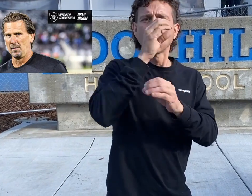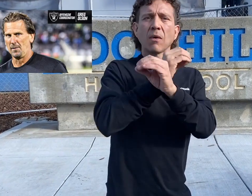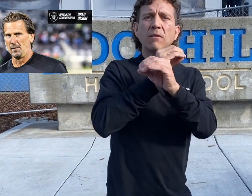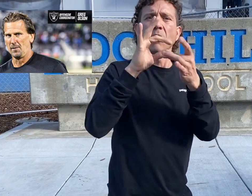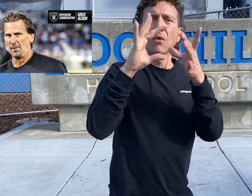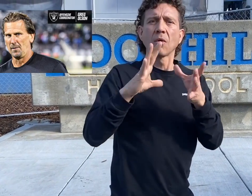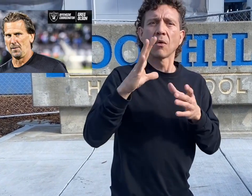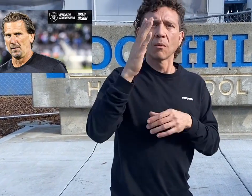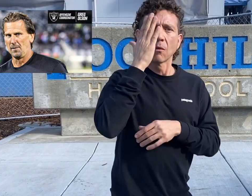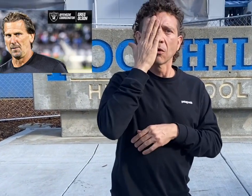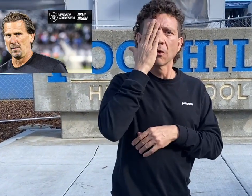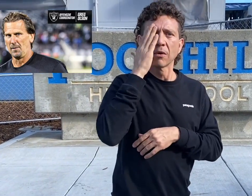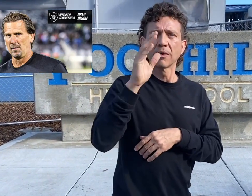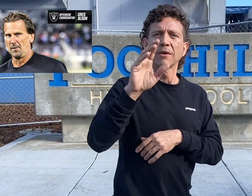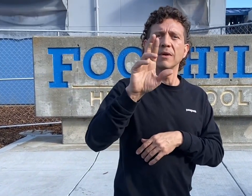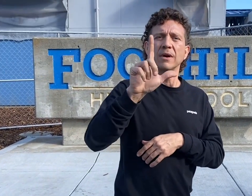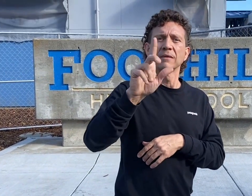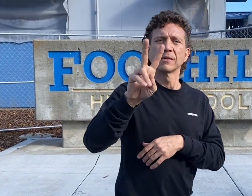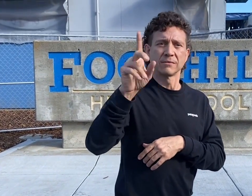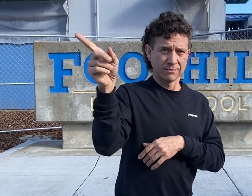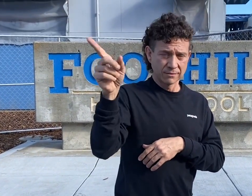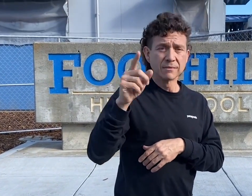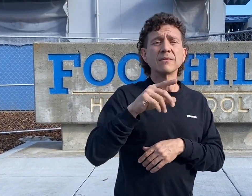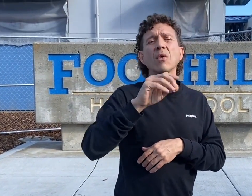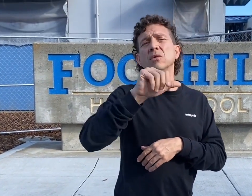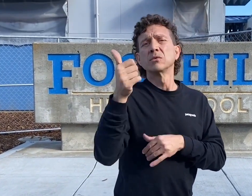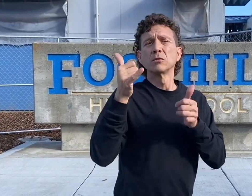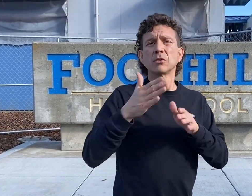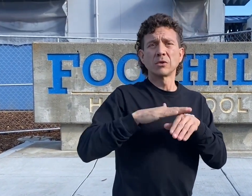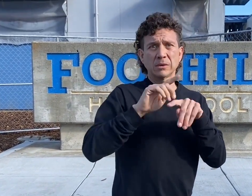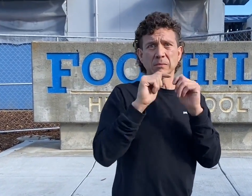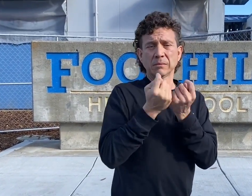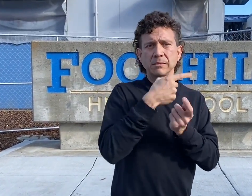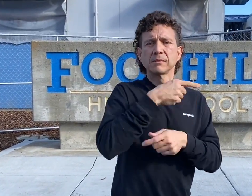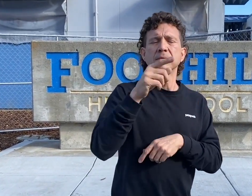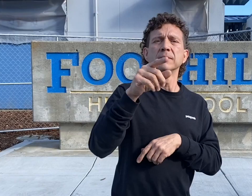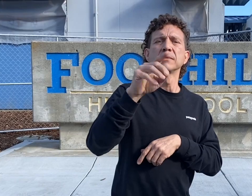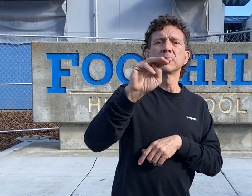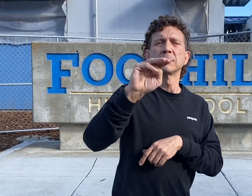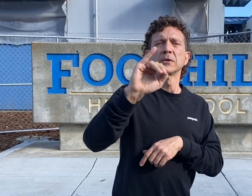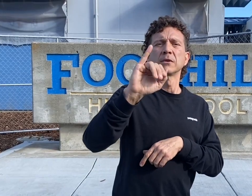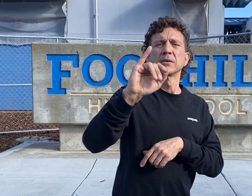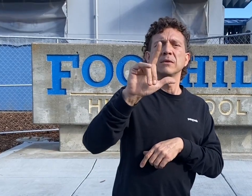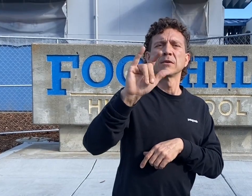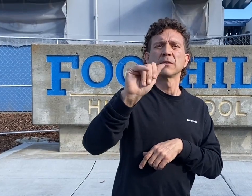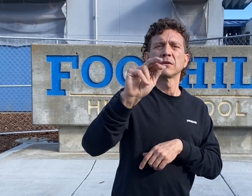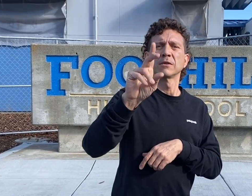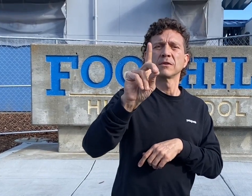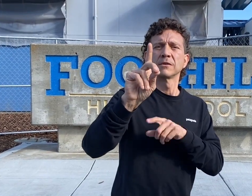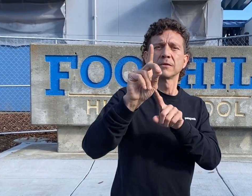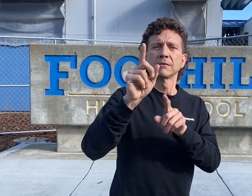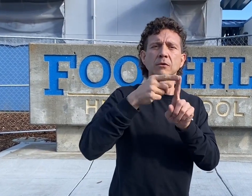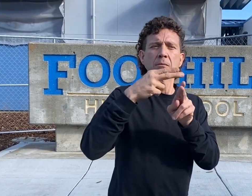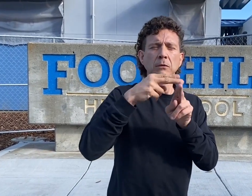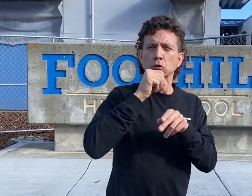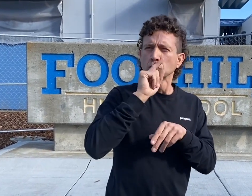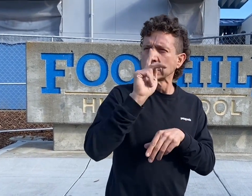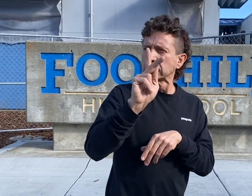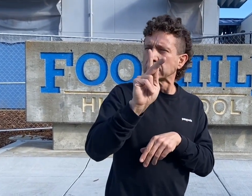One current player is Kenny Olson, son of Las Vegas Raiders offensive coordinator Greg Olson. Another player, last name Millard, I completely